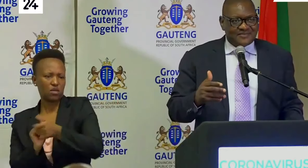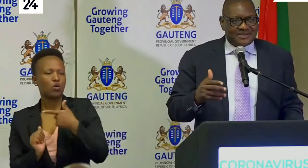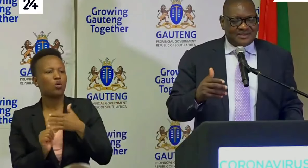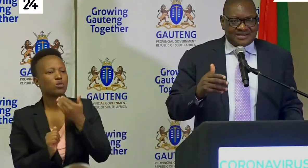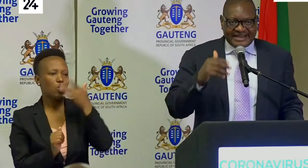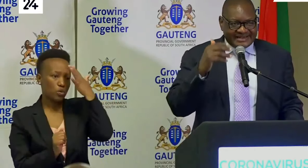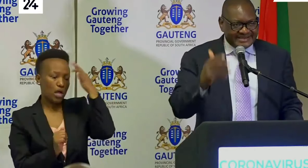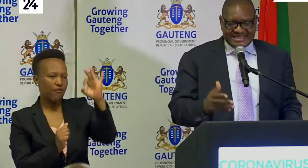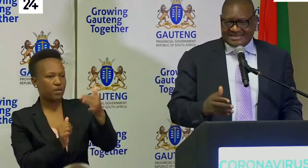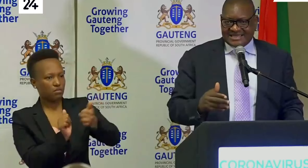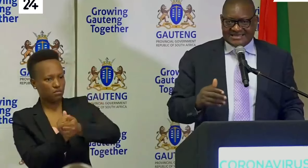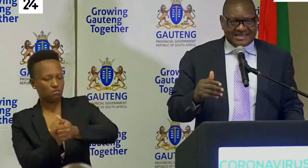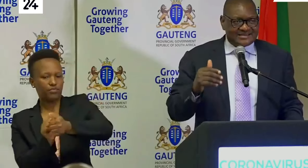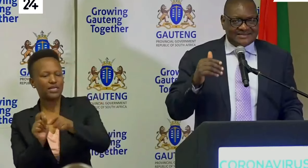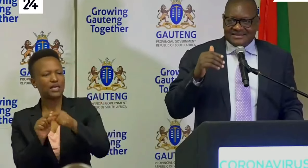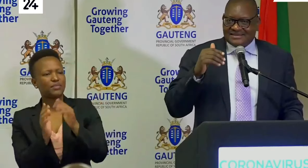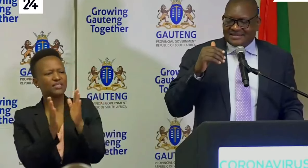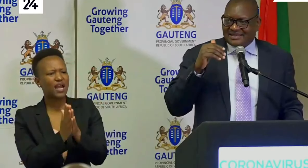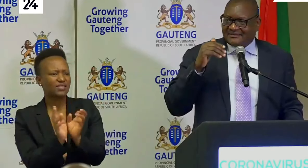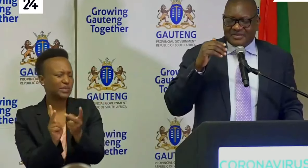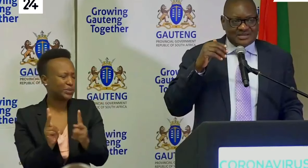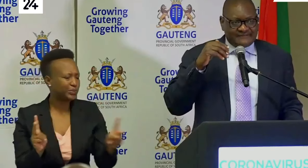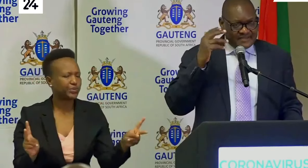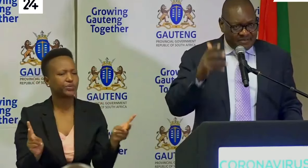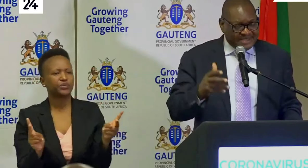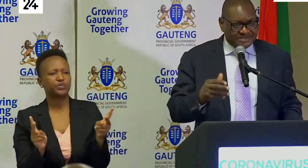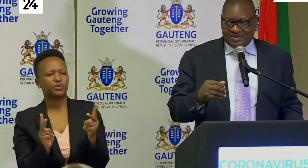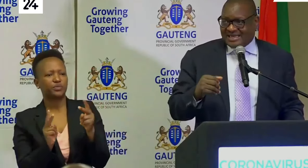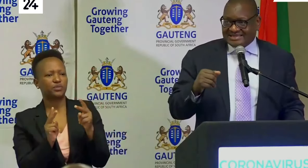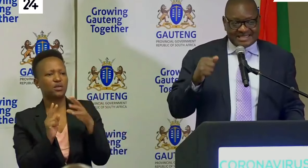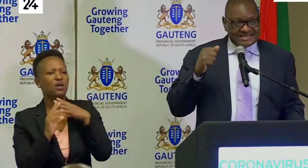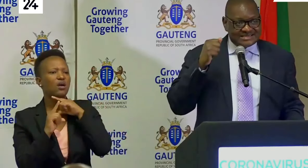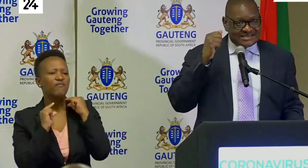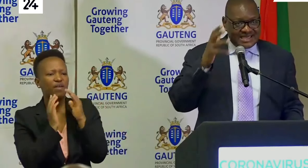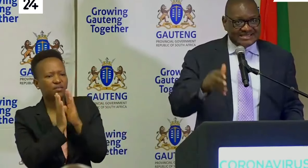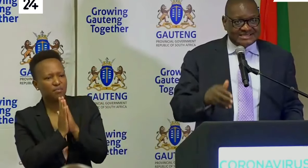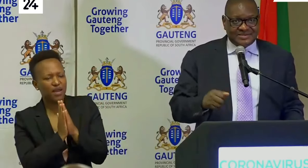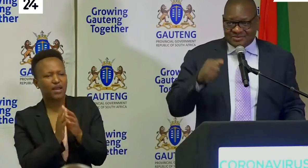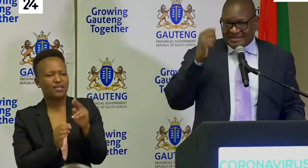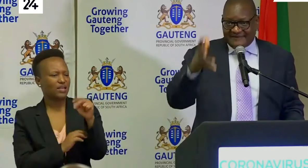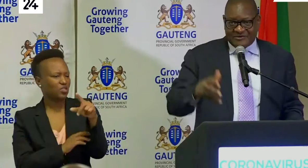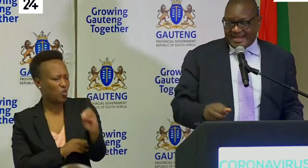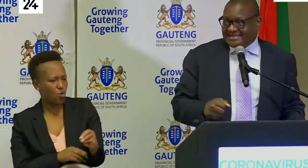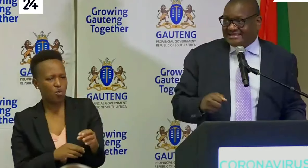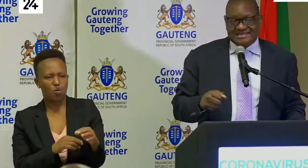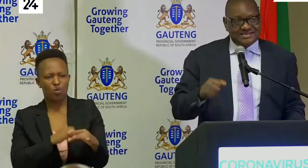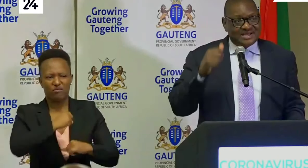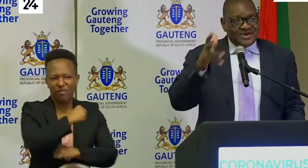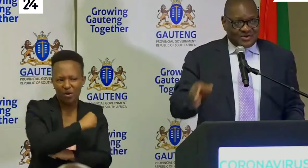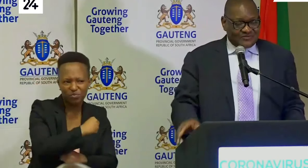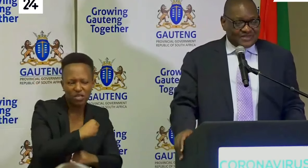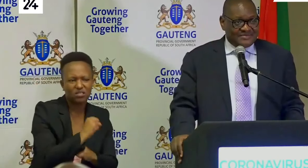the religious sector the faith based organizations the NGOs the foundations